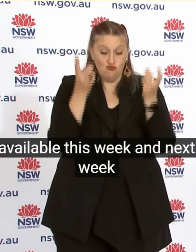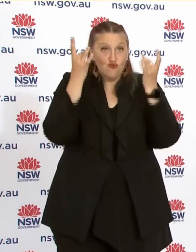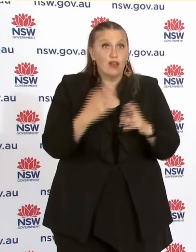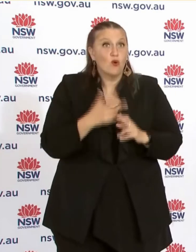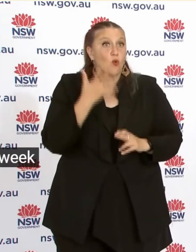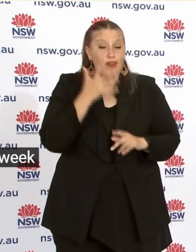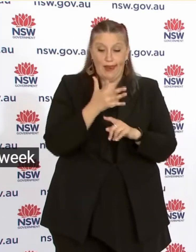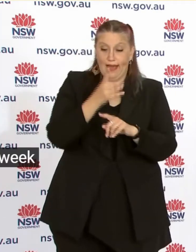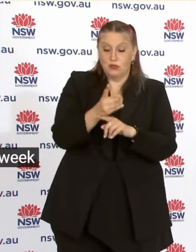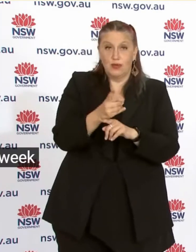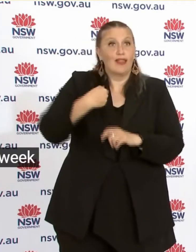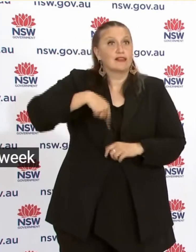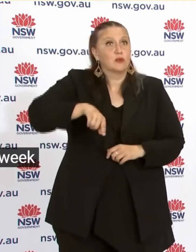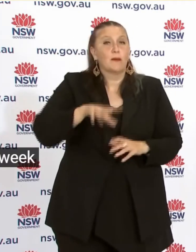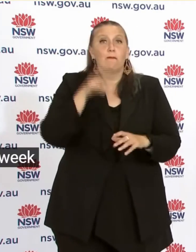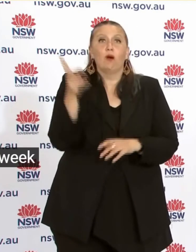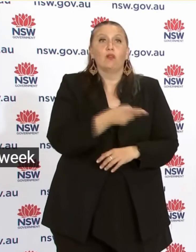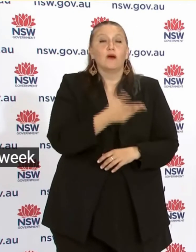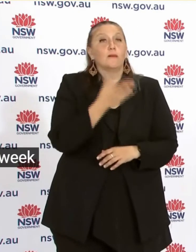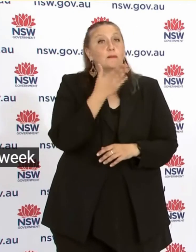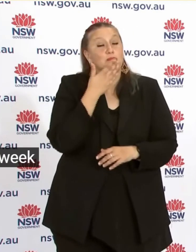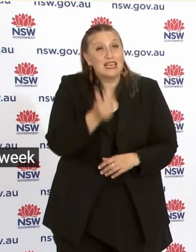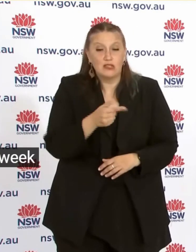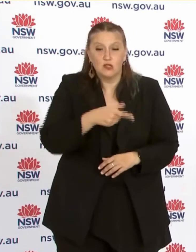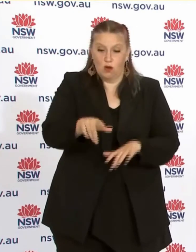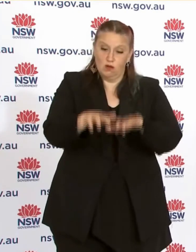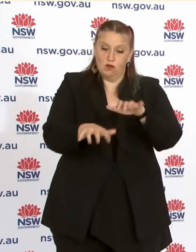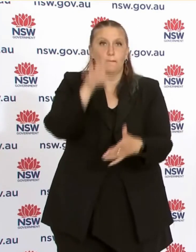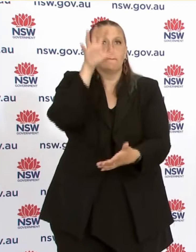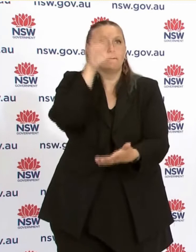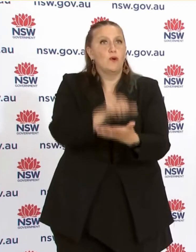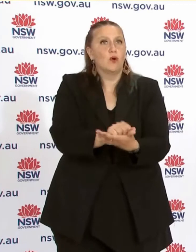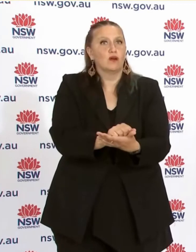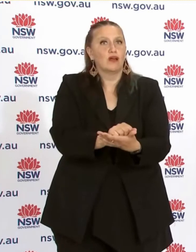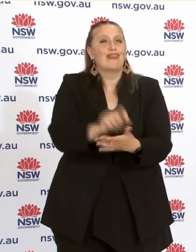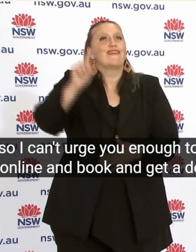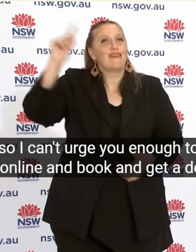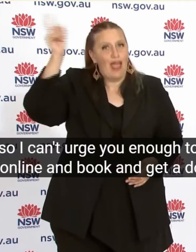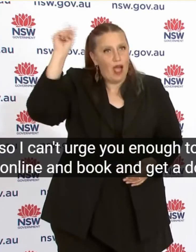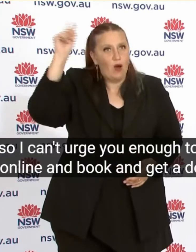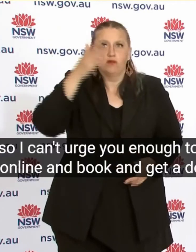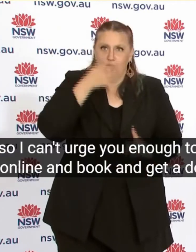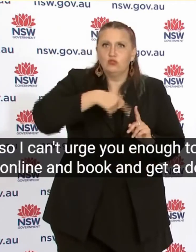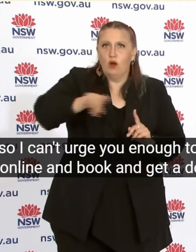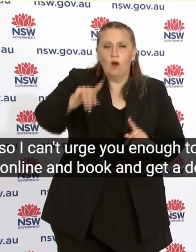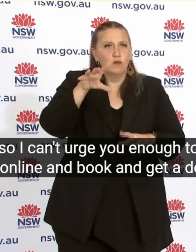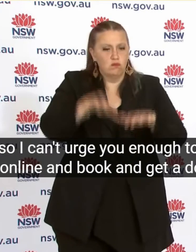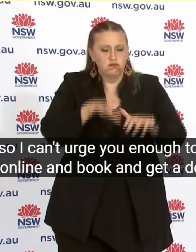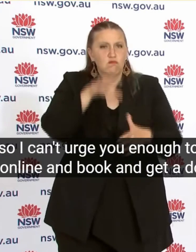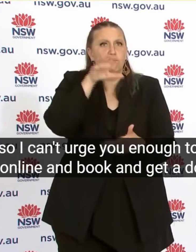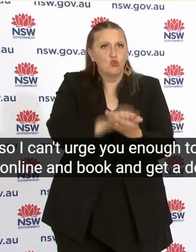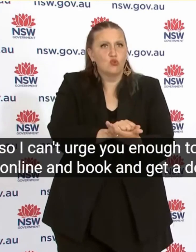To go online And book And get A dose of vaccine That vaccine Will protect you